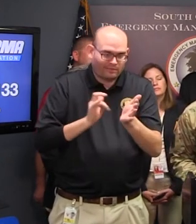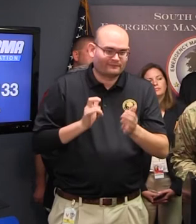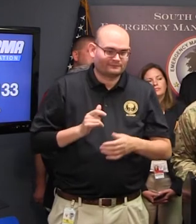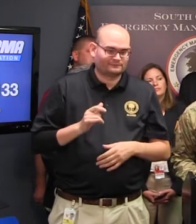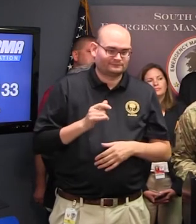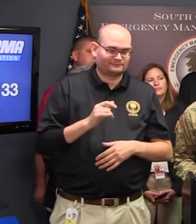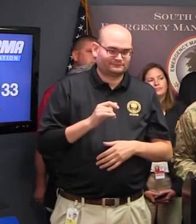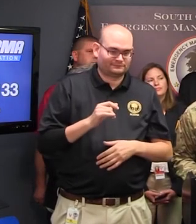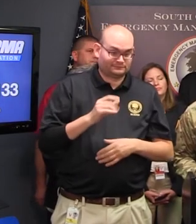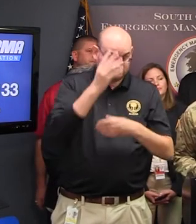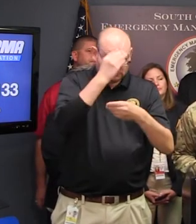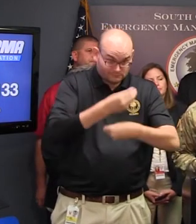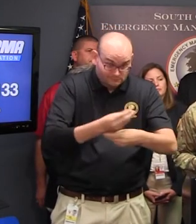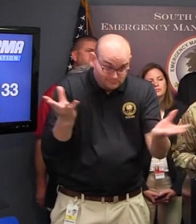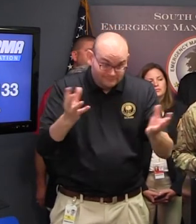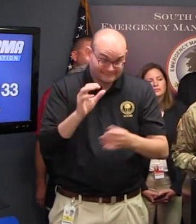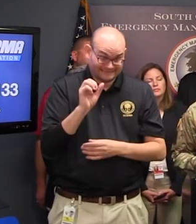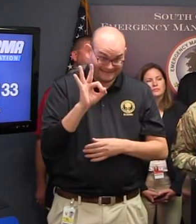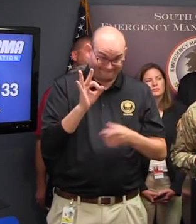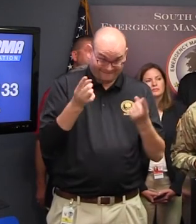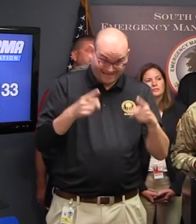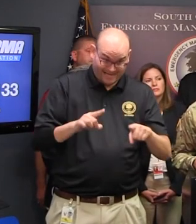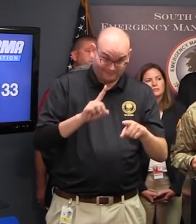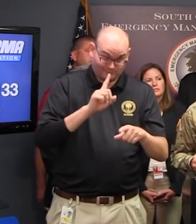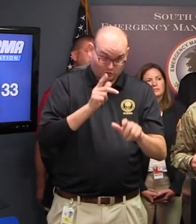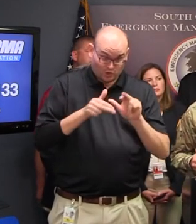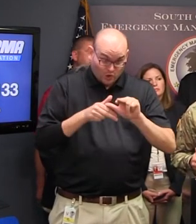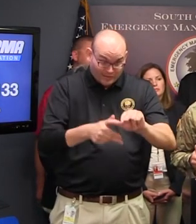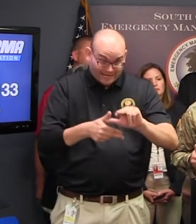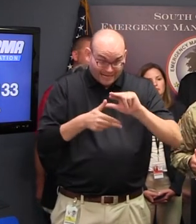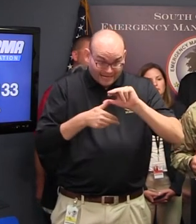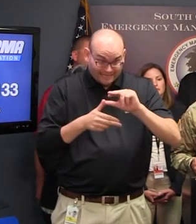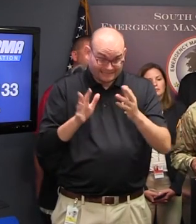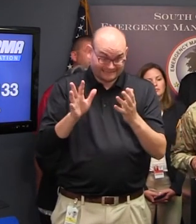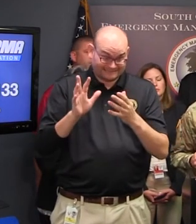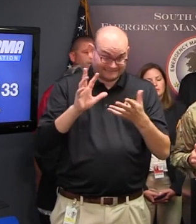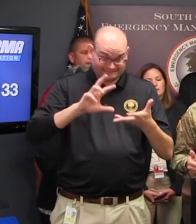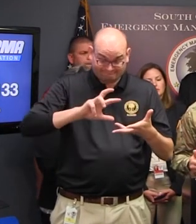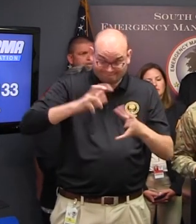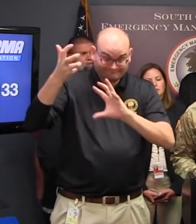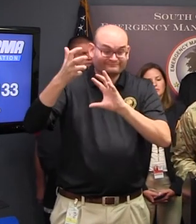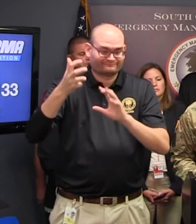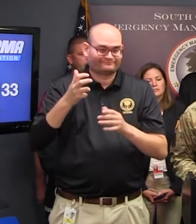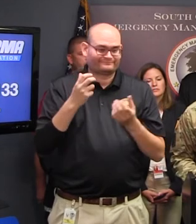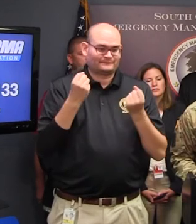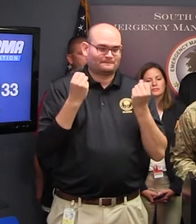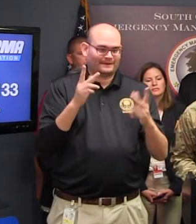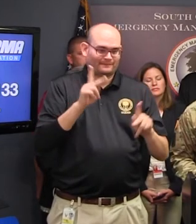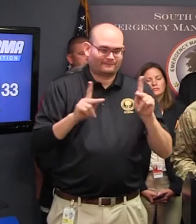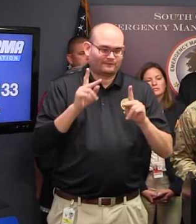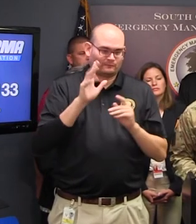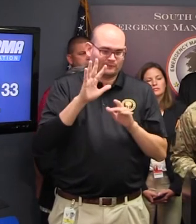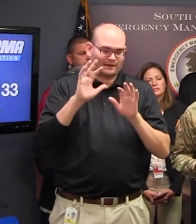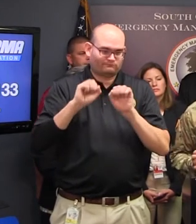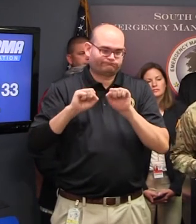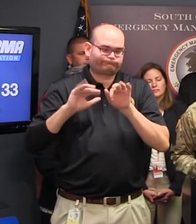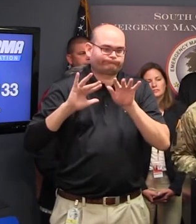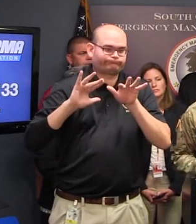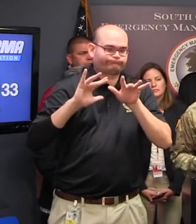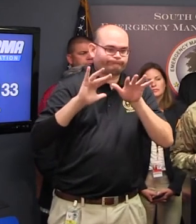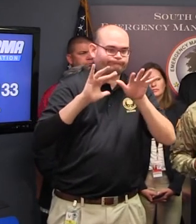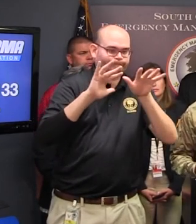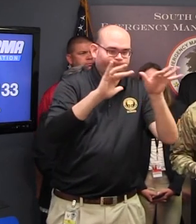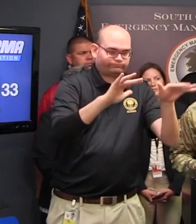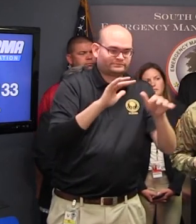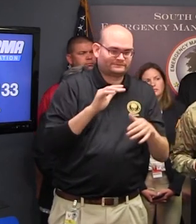hurricane or disaster You're going to have a large number of people evacuating our border states and states to the south like Florida And as they come